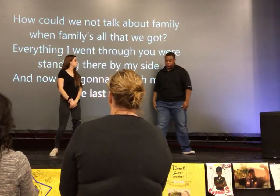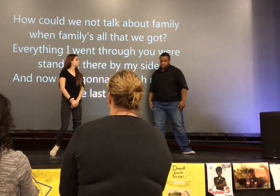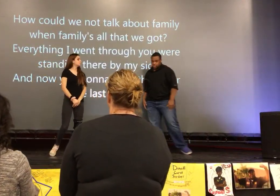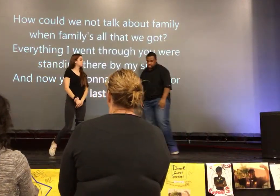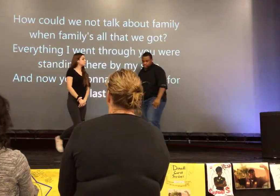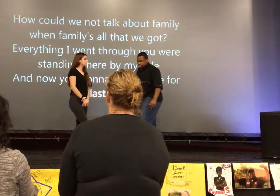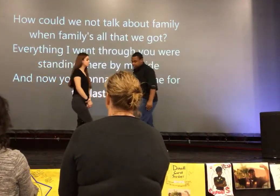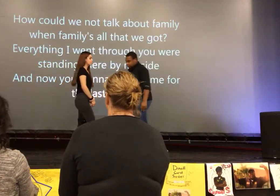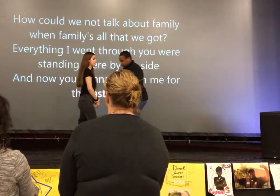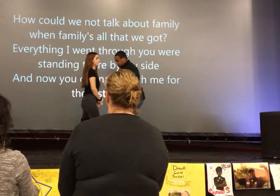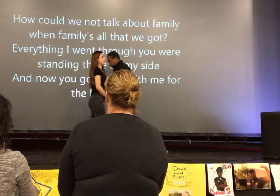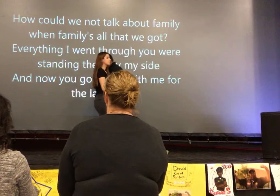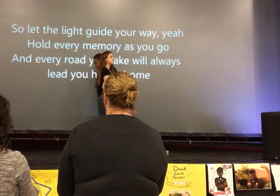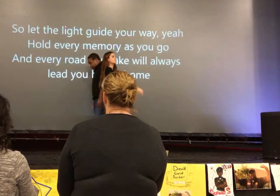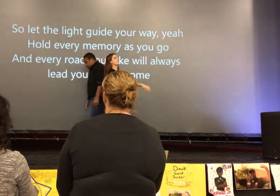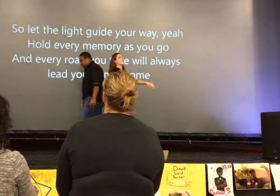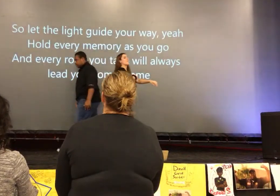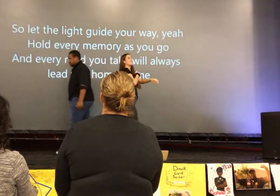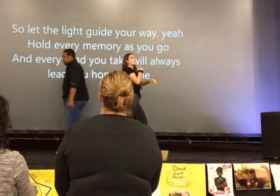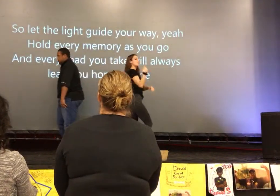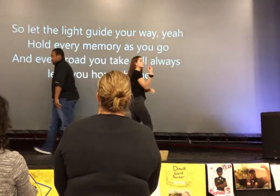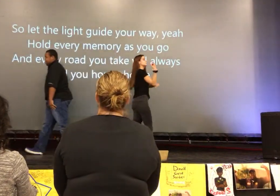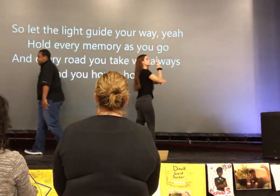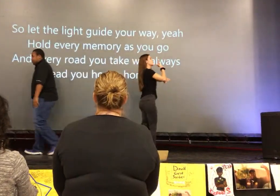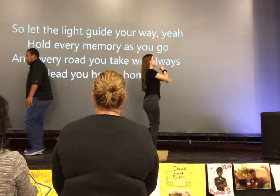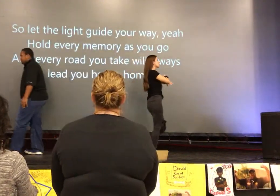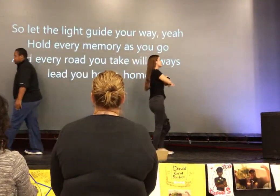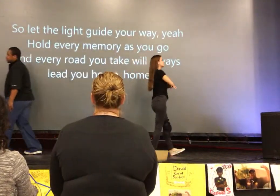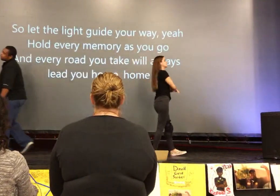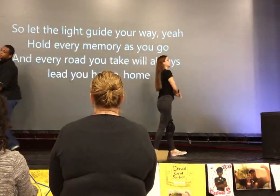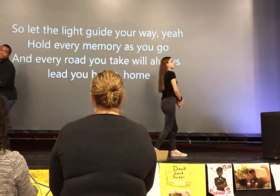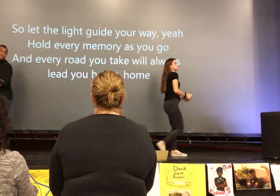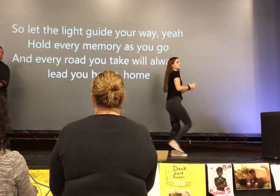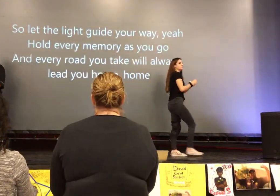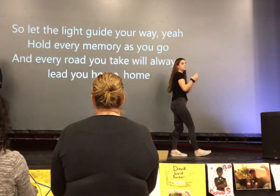be there before the last ride It's a long day,